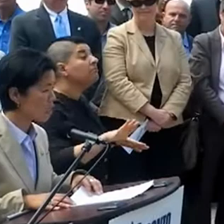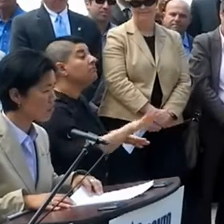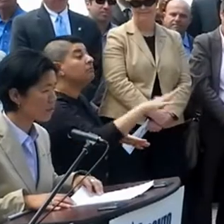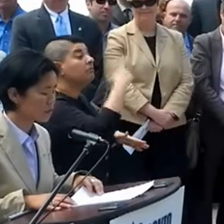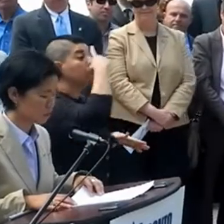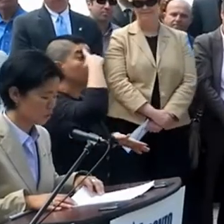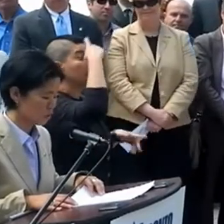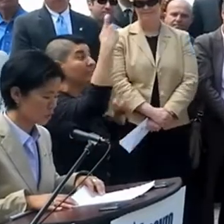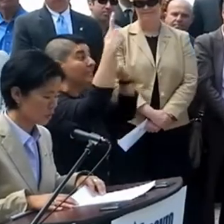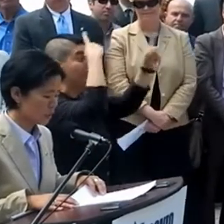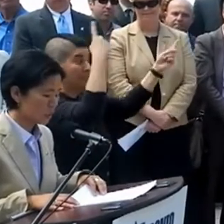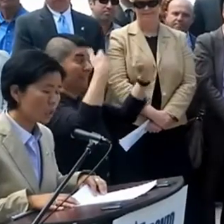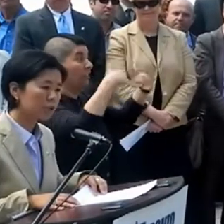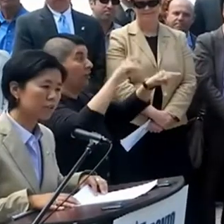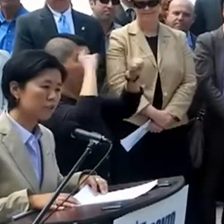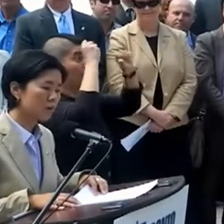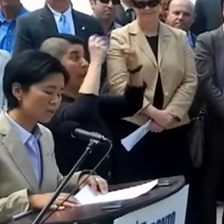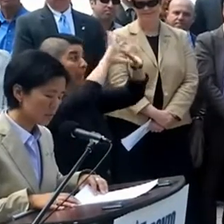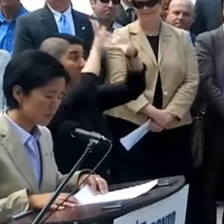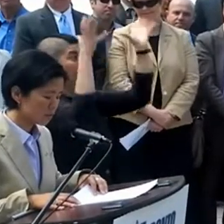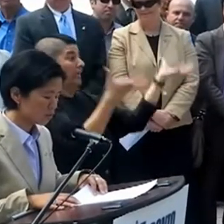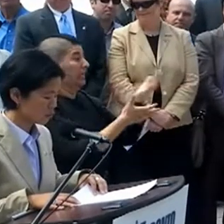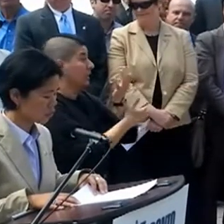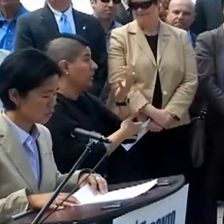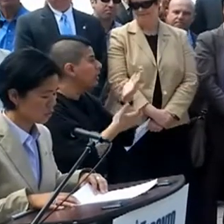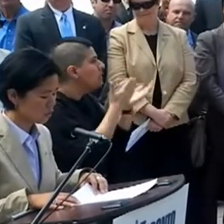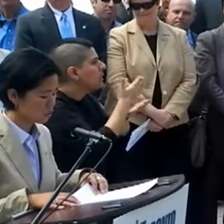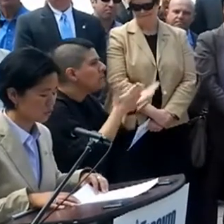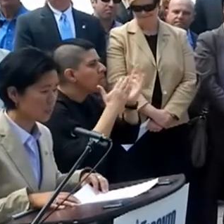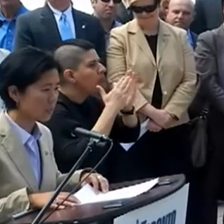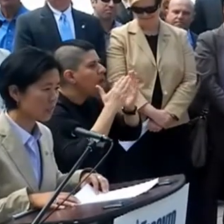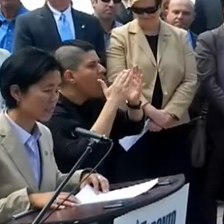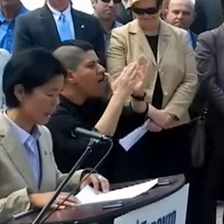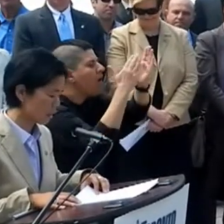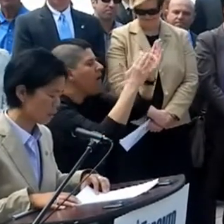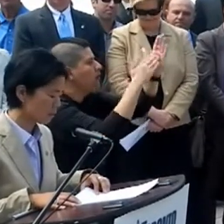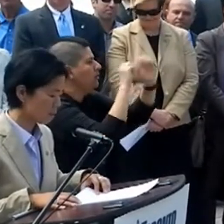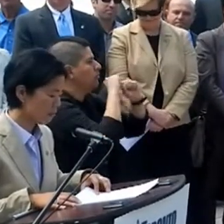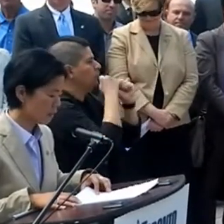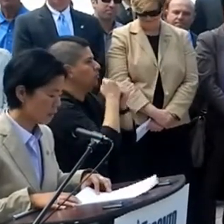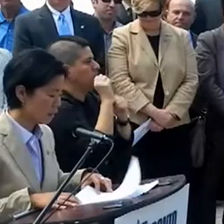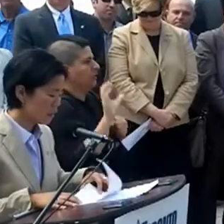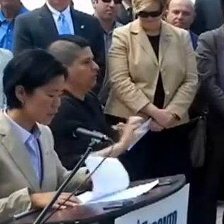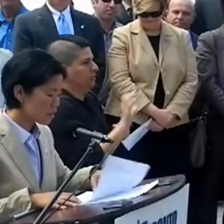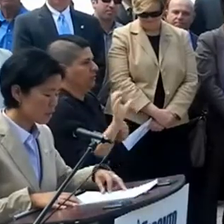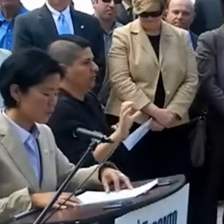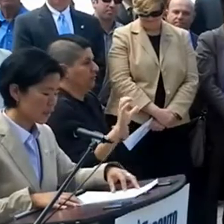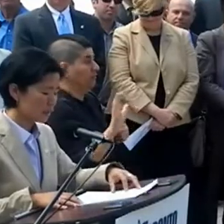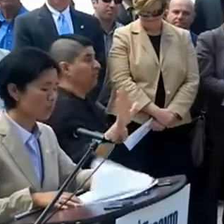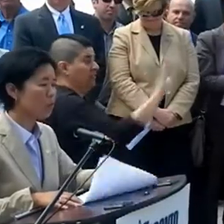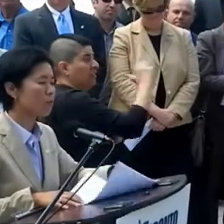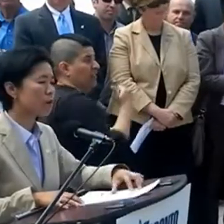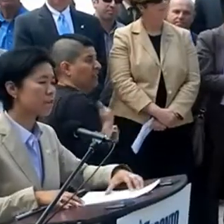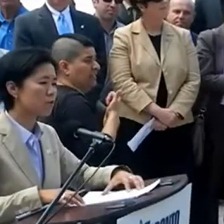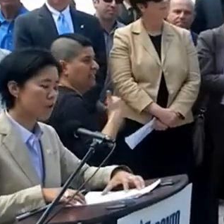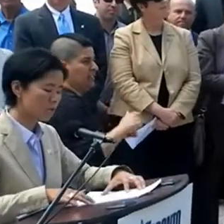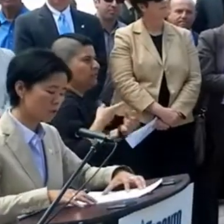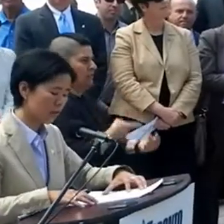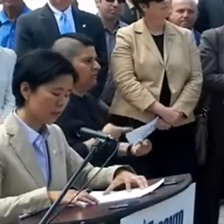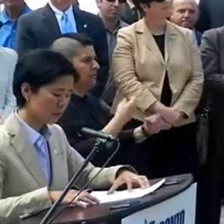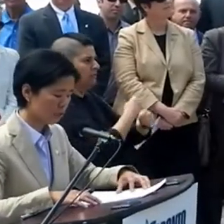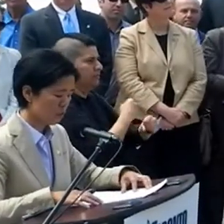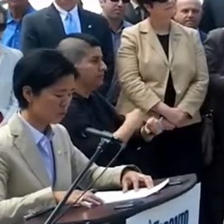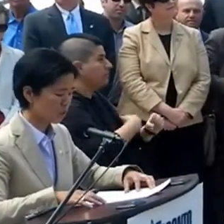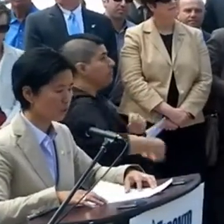a dream in many parts of the world, including small towns and socially conservative cities in Canada. Let's not forget that when we raise the